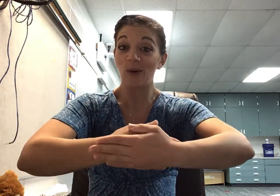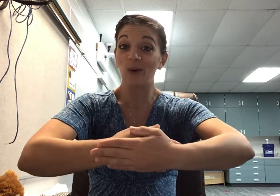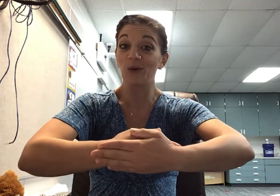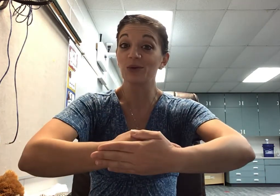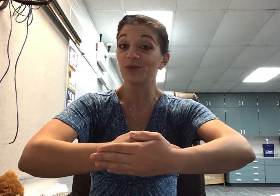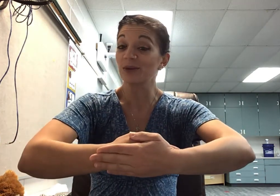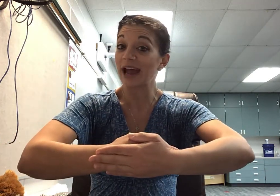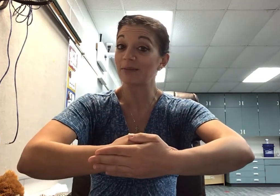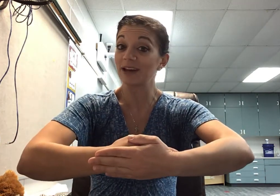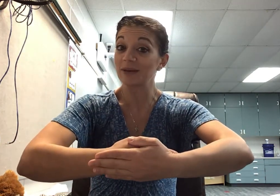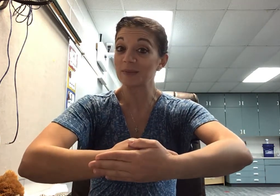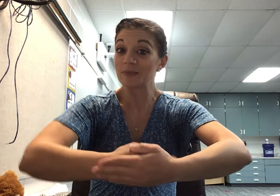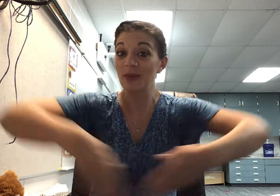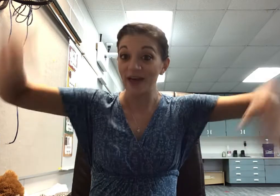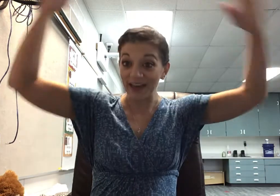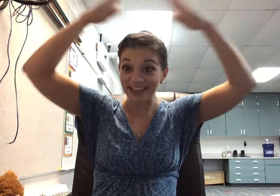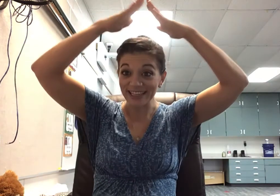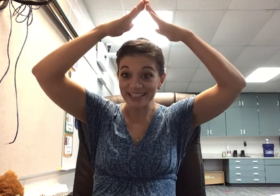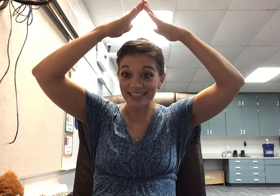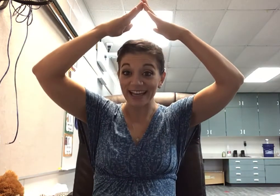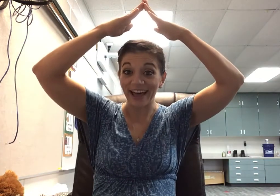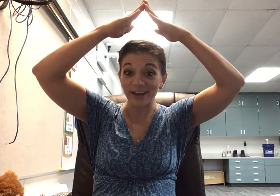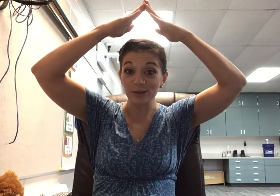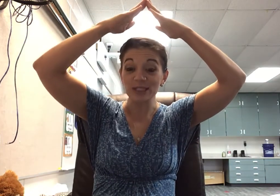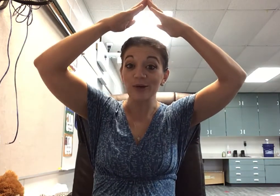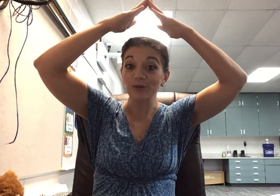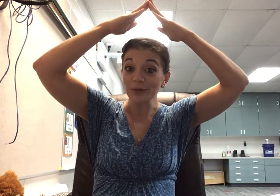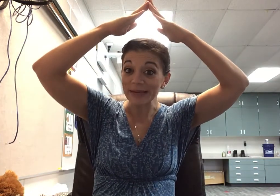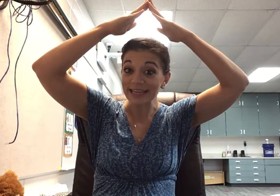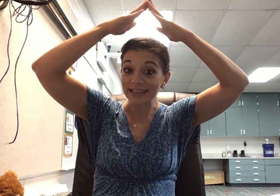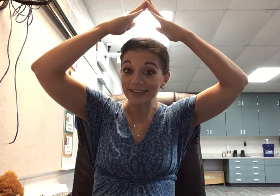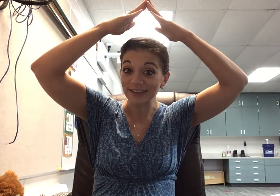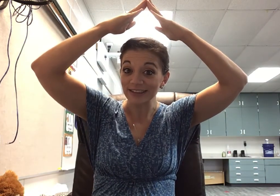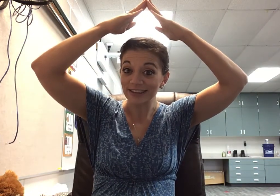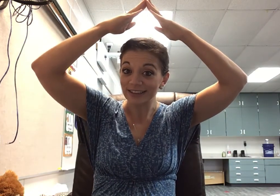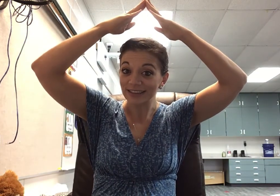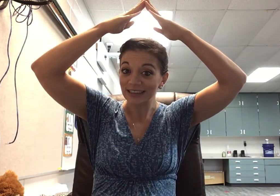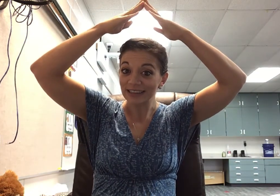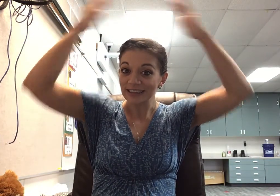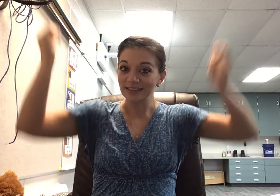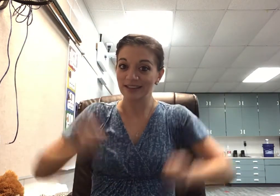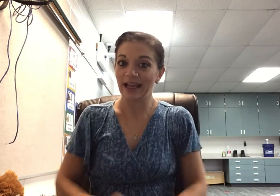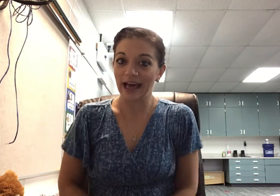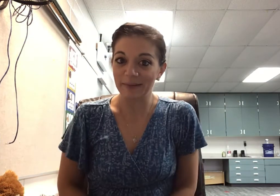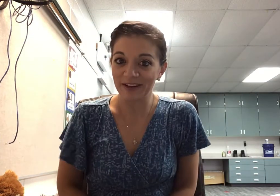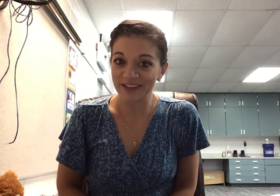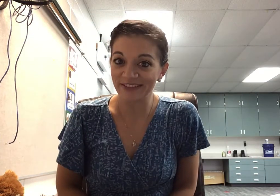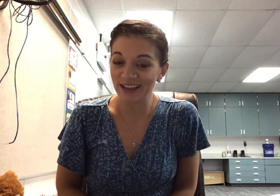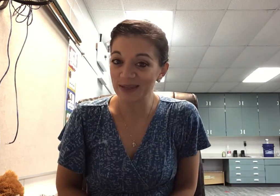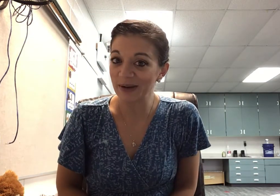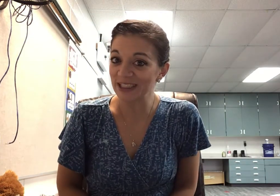hole for rabbit. This And this is a nest for rabbit. And this a nest